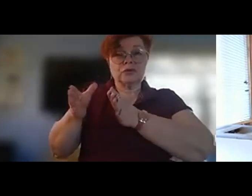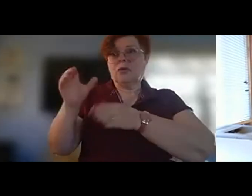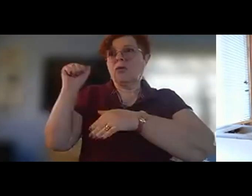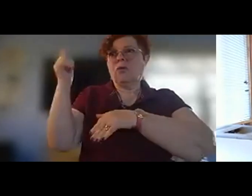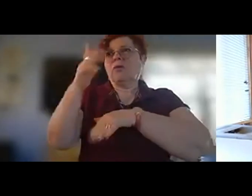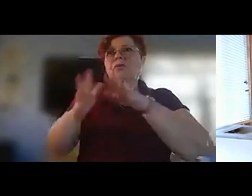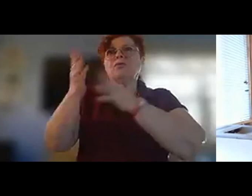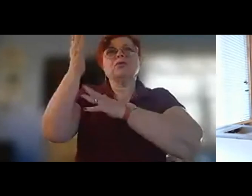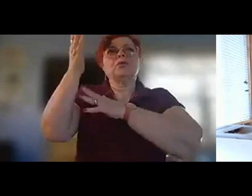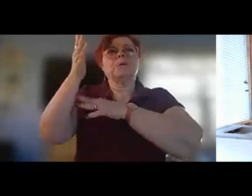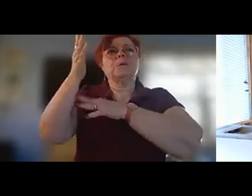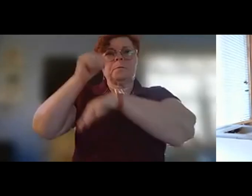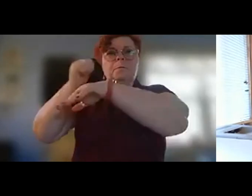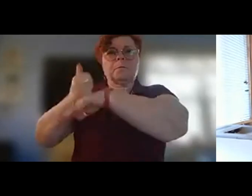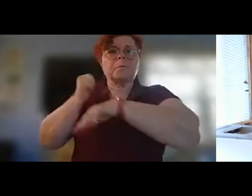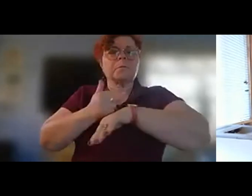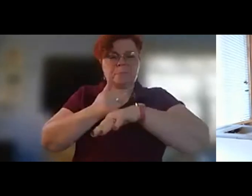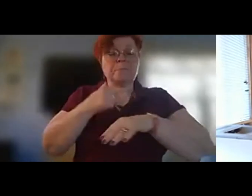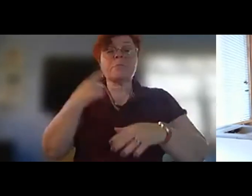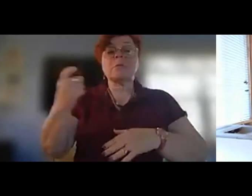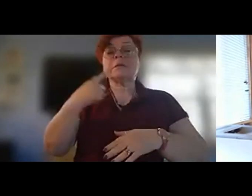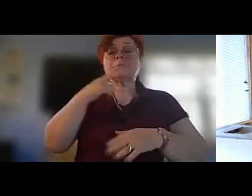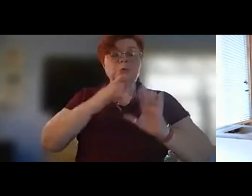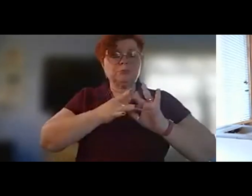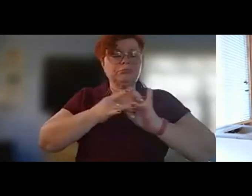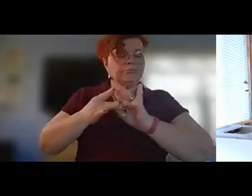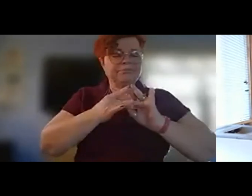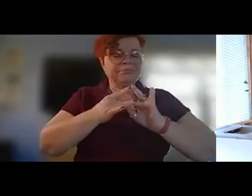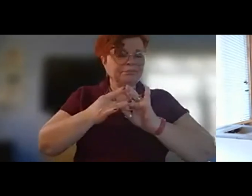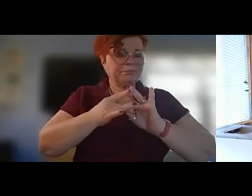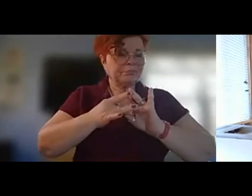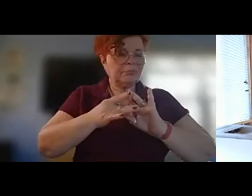asked me to collaborate uh with because the sunapi